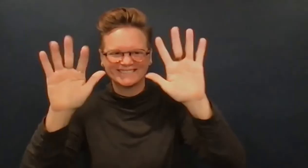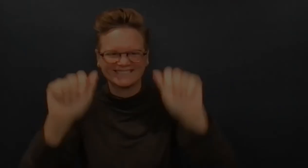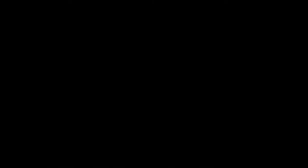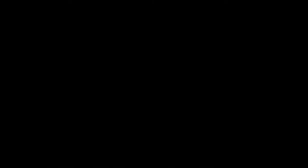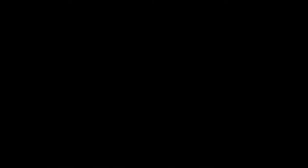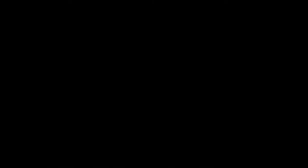weekend. next Bye.